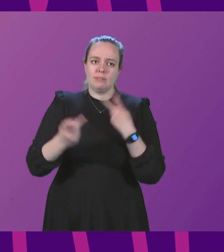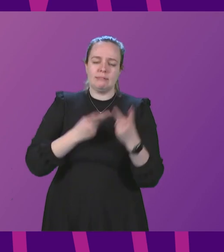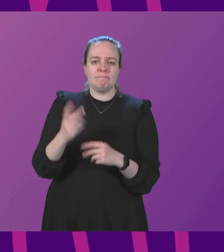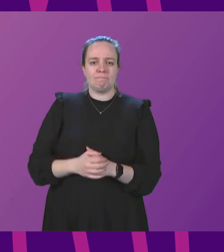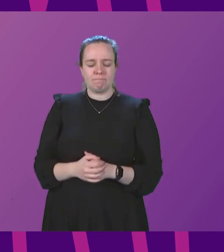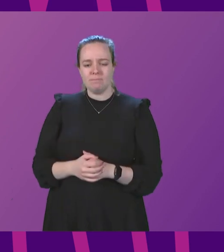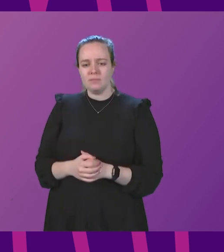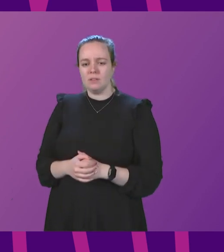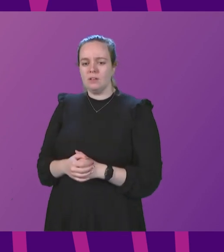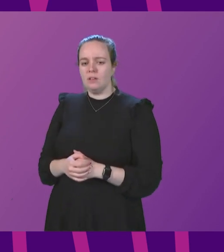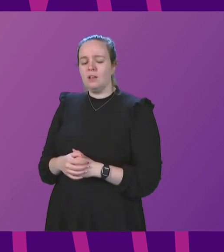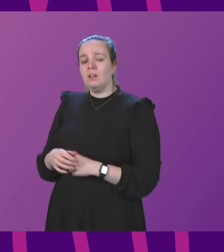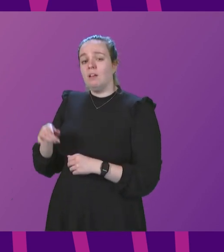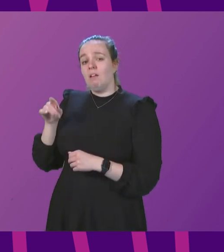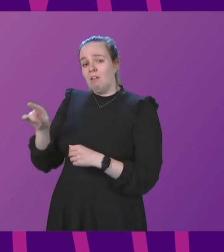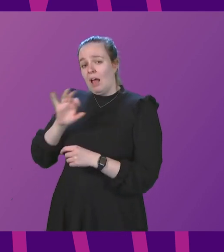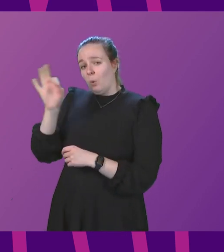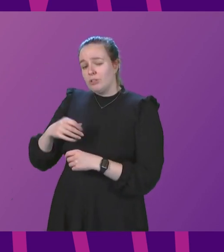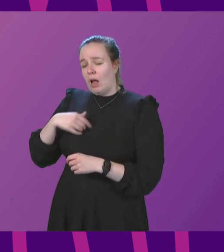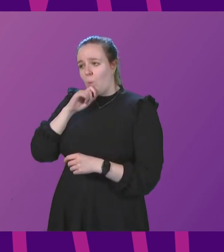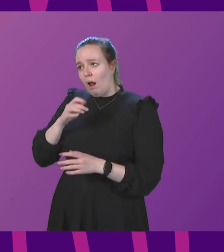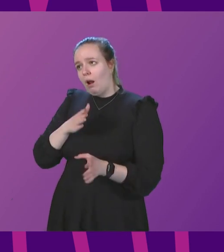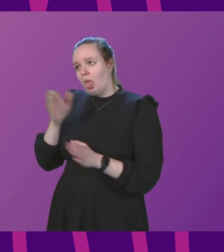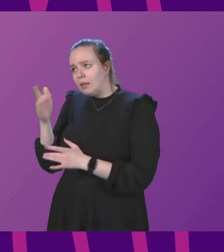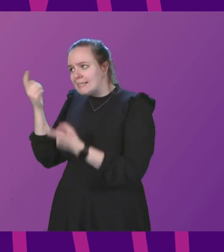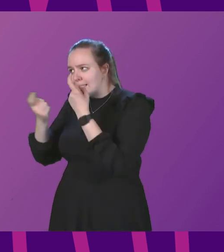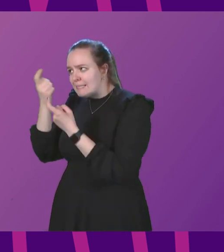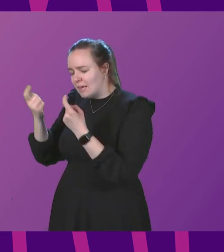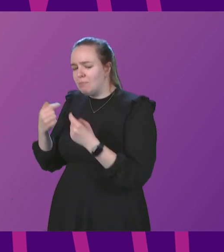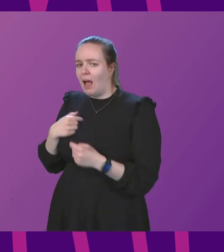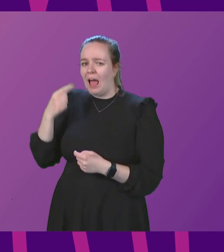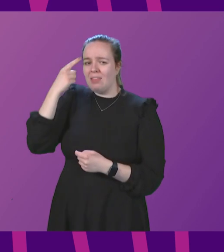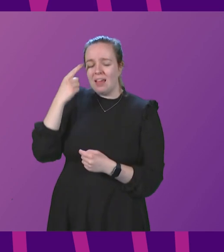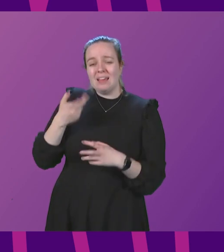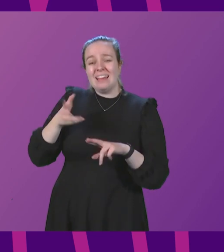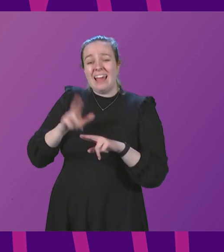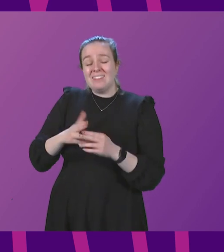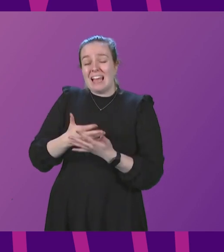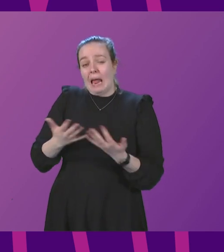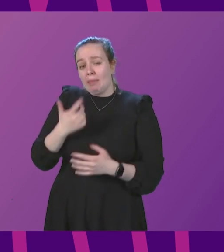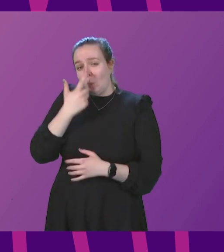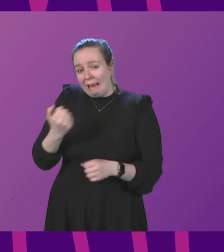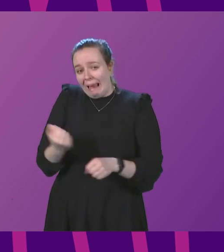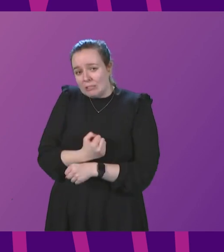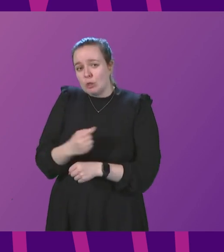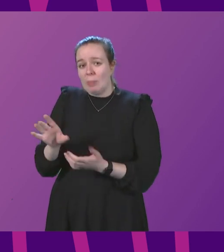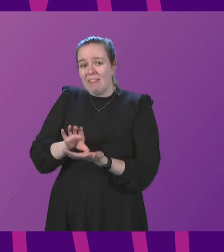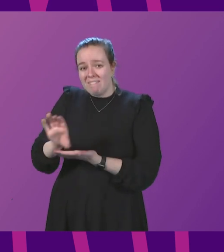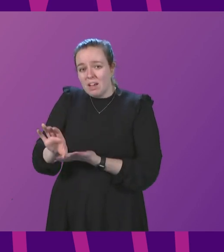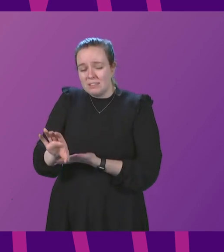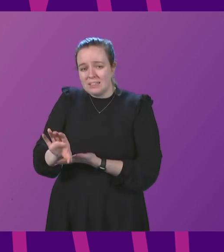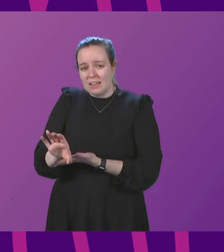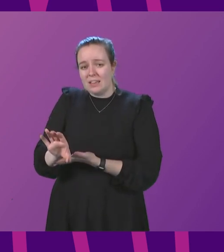I will take that point away and give it consideration but it is likely to be whether there is anything we can do within the funding already